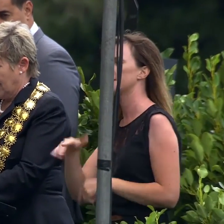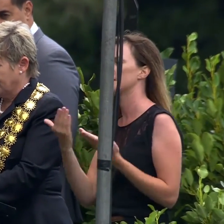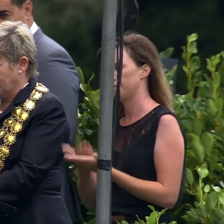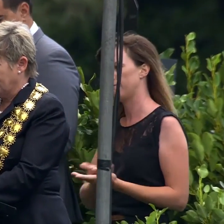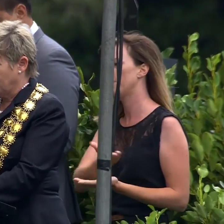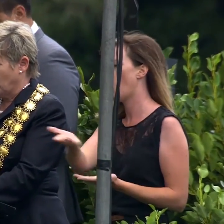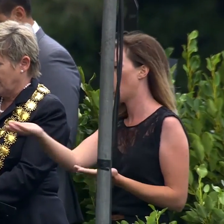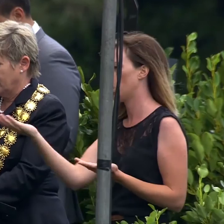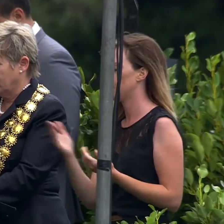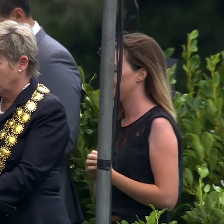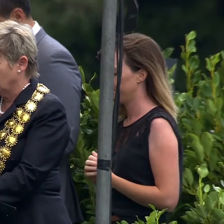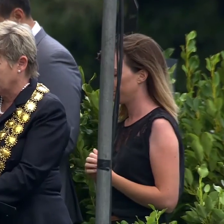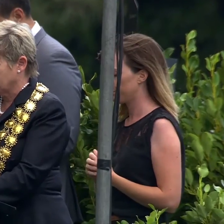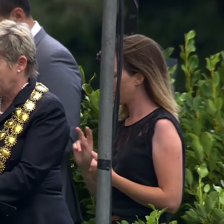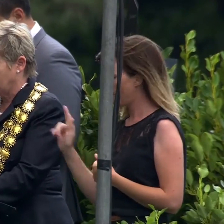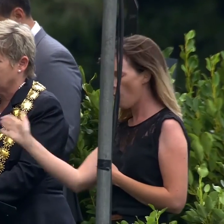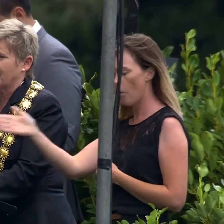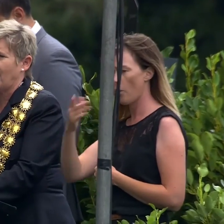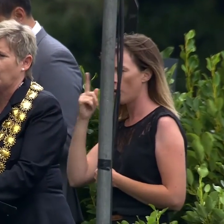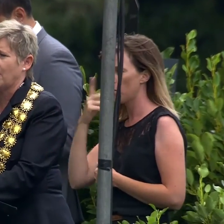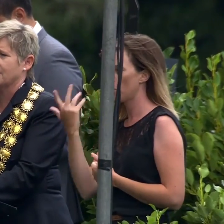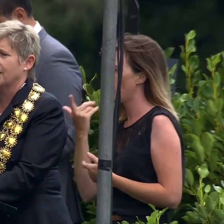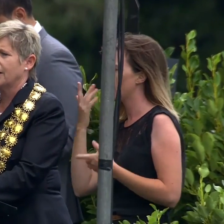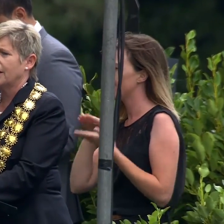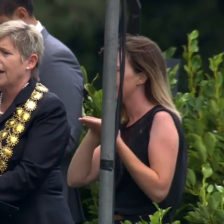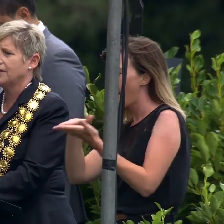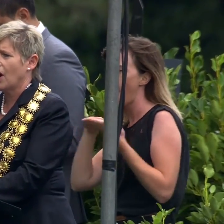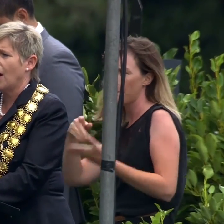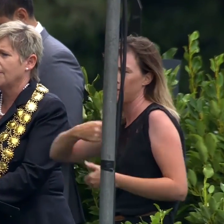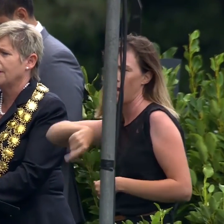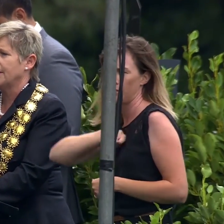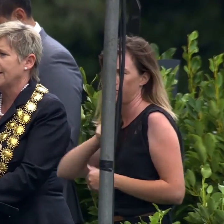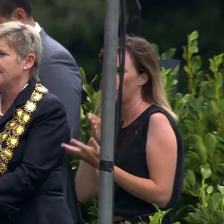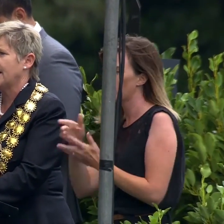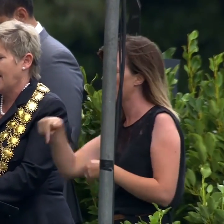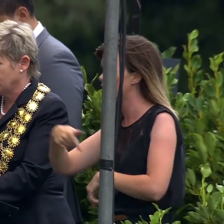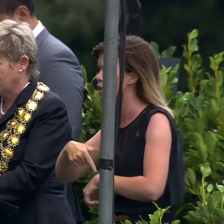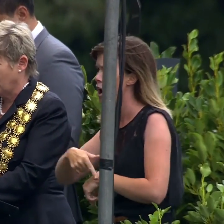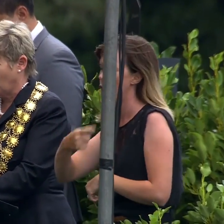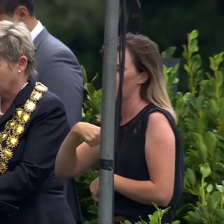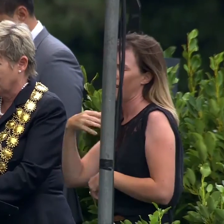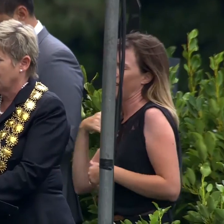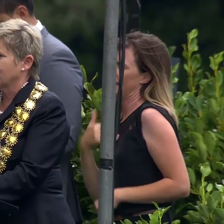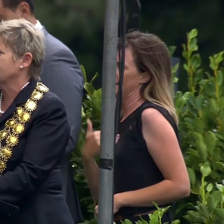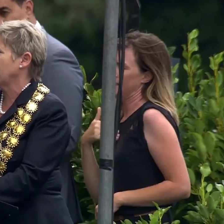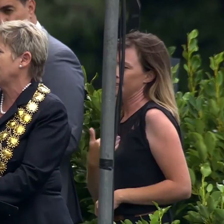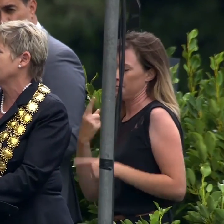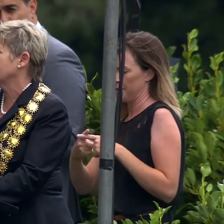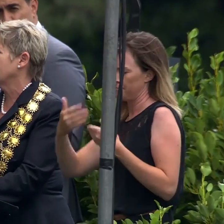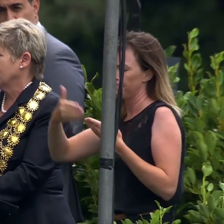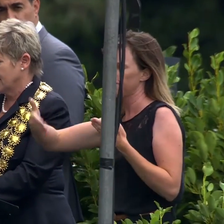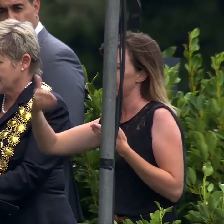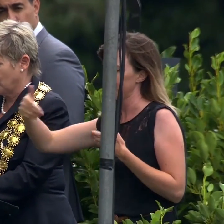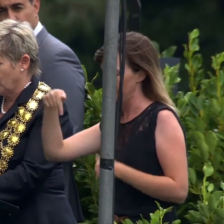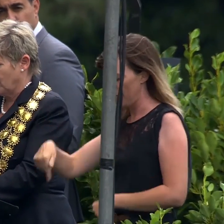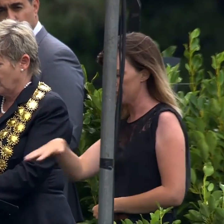And for everyone who reached out to help us in our time and need and beyond, this place